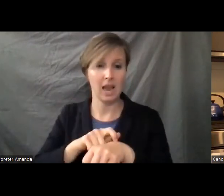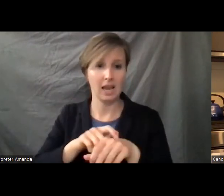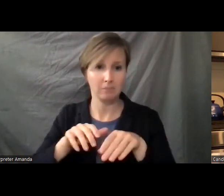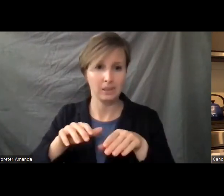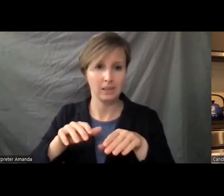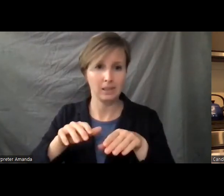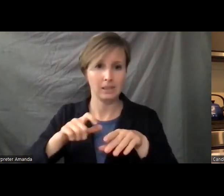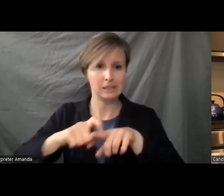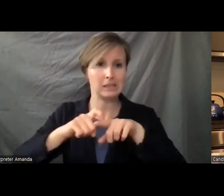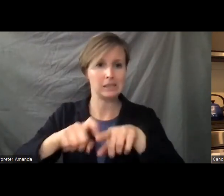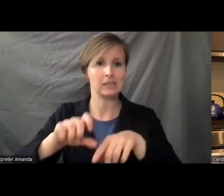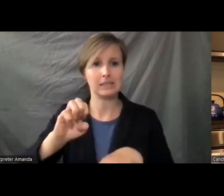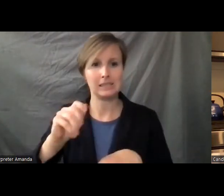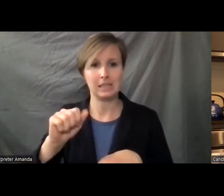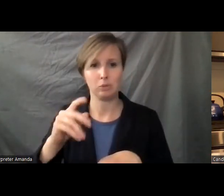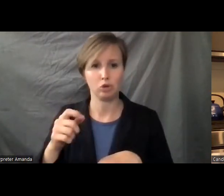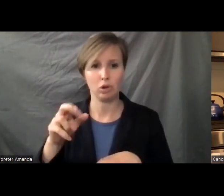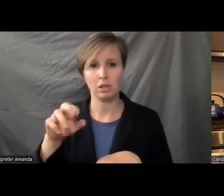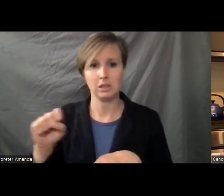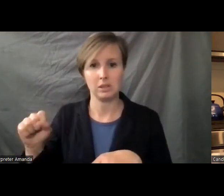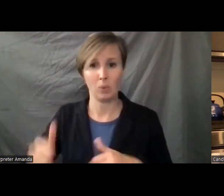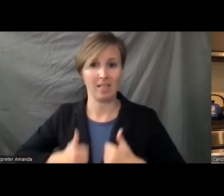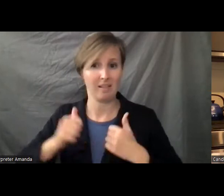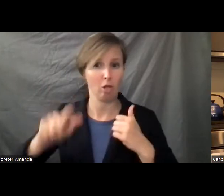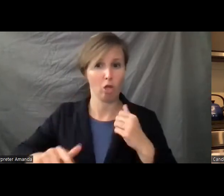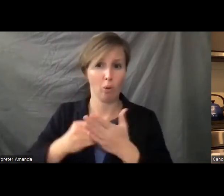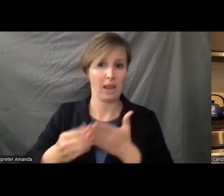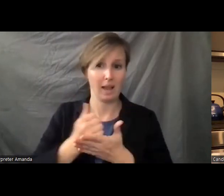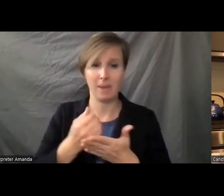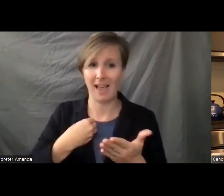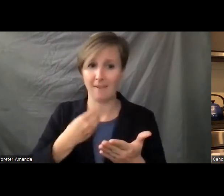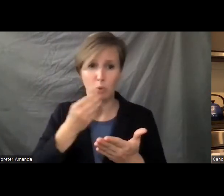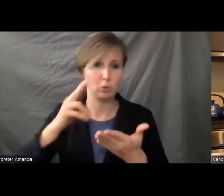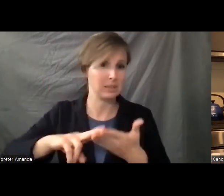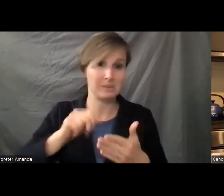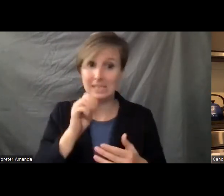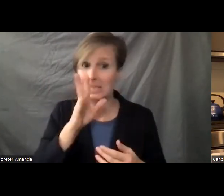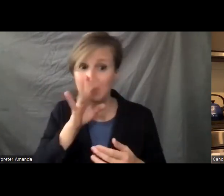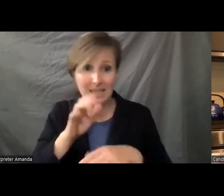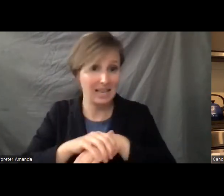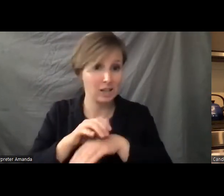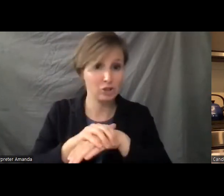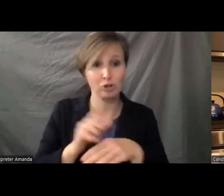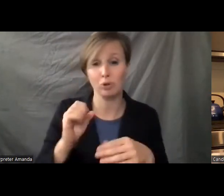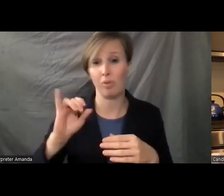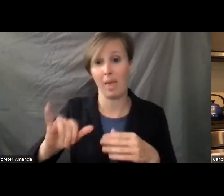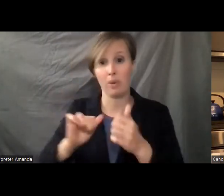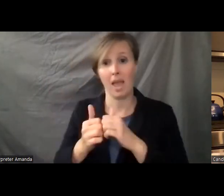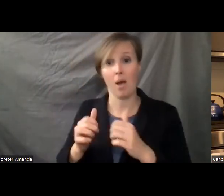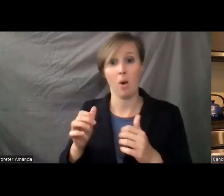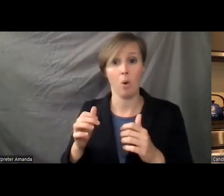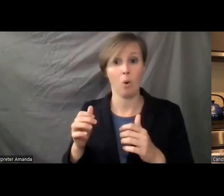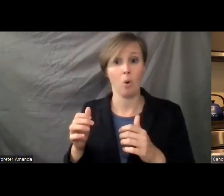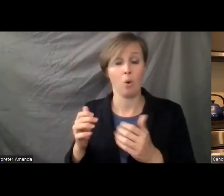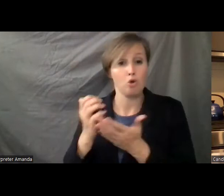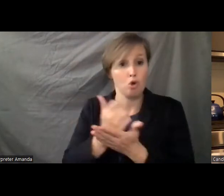And when we came to America, we lived in low-income housing, survived on food stamps, did not speak English. And so this was a way for her to learn to